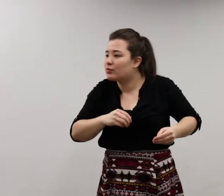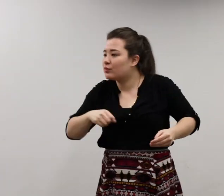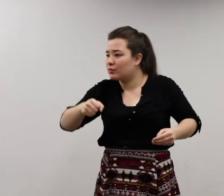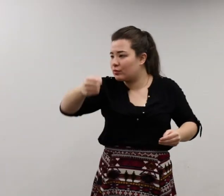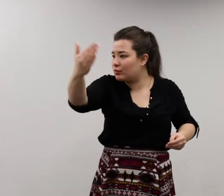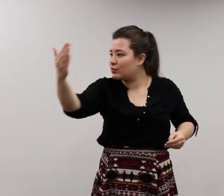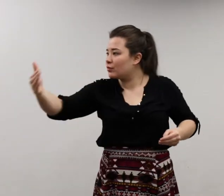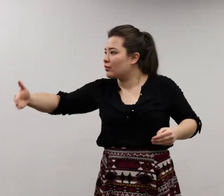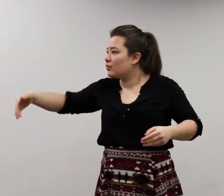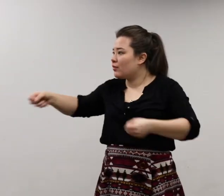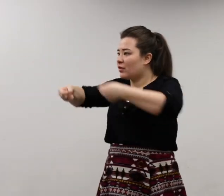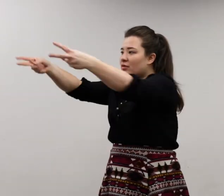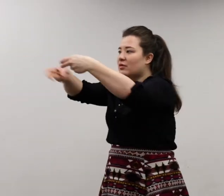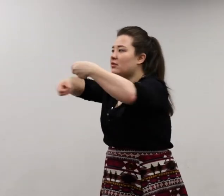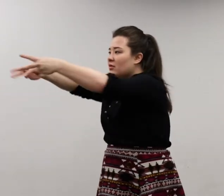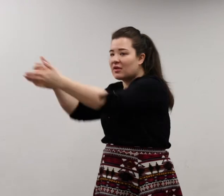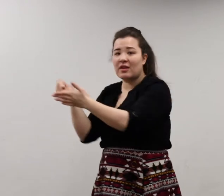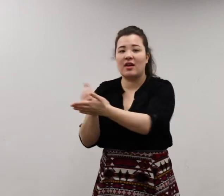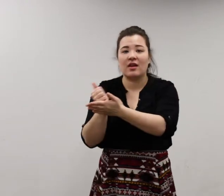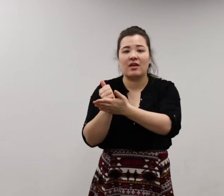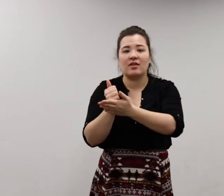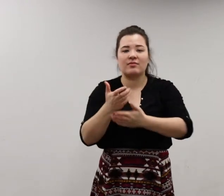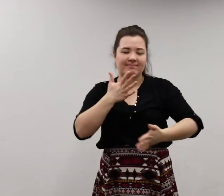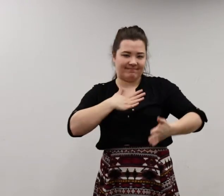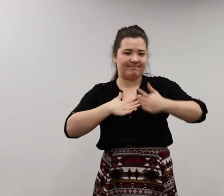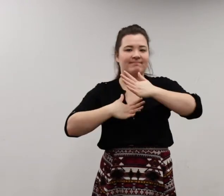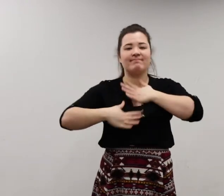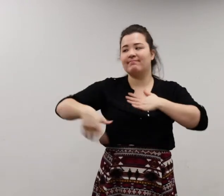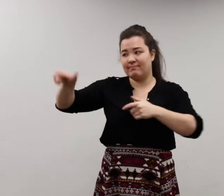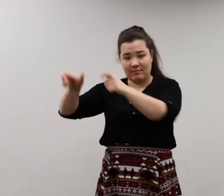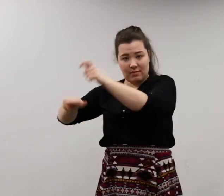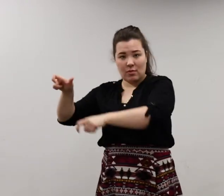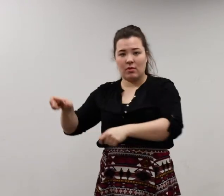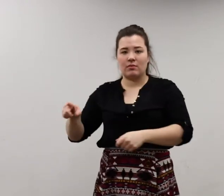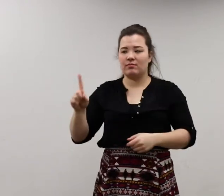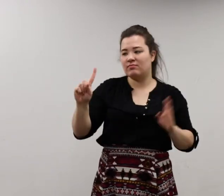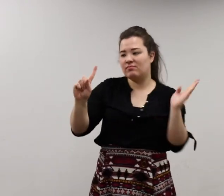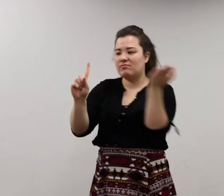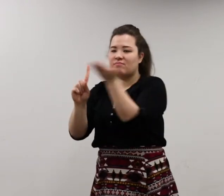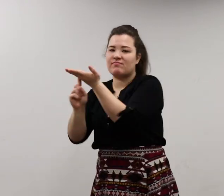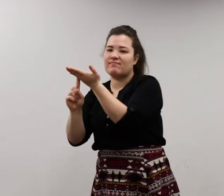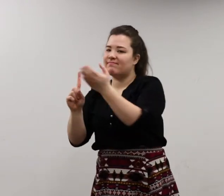Littered with gay streets. Littered Tolerated, but no rights. rights.